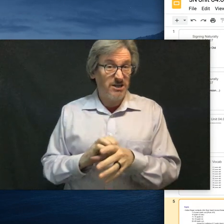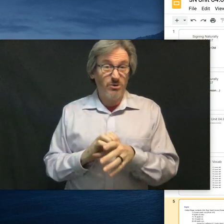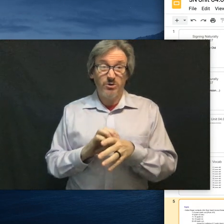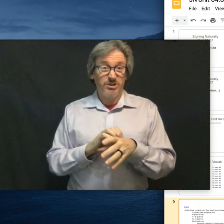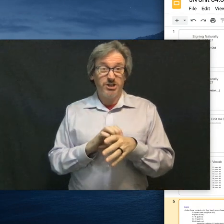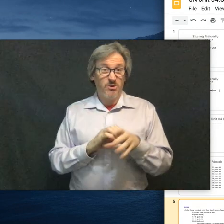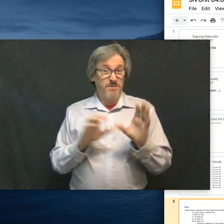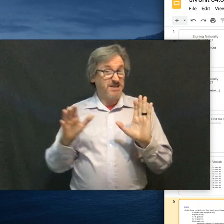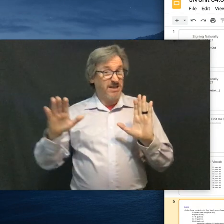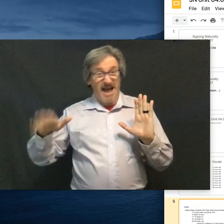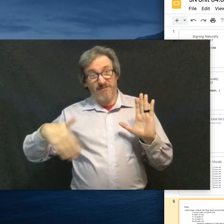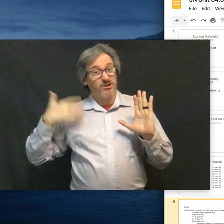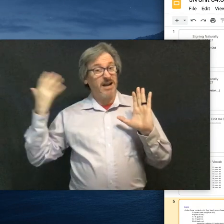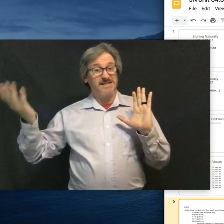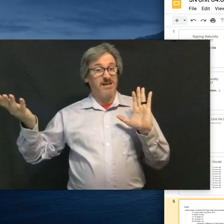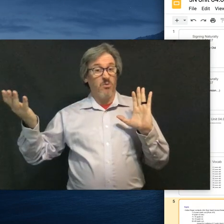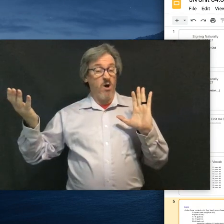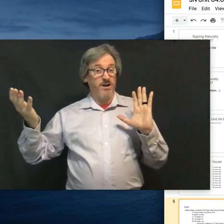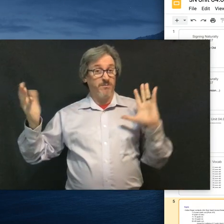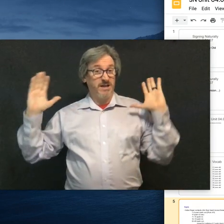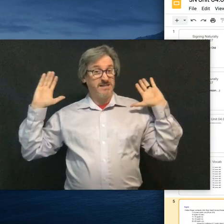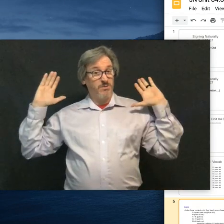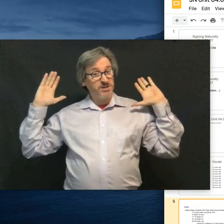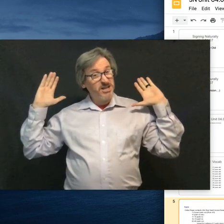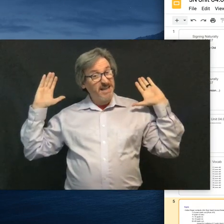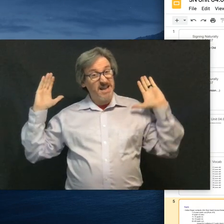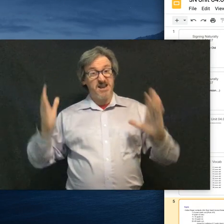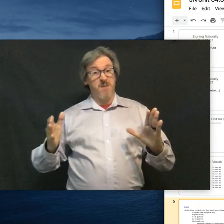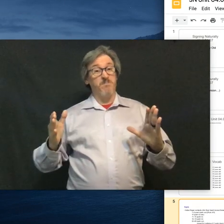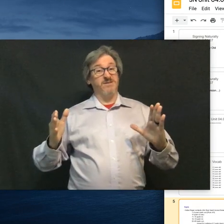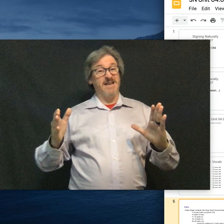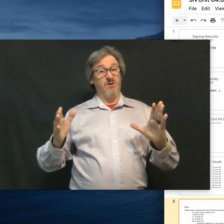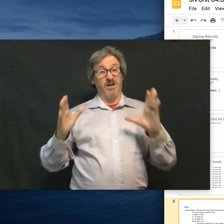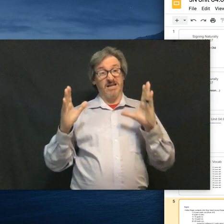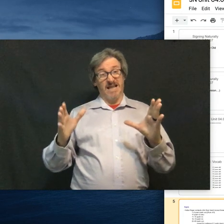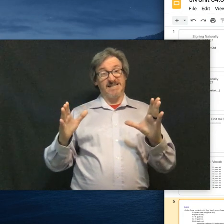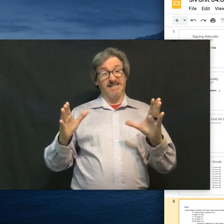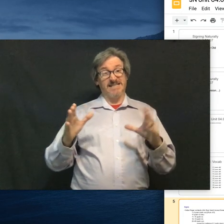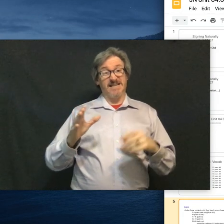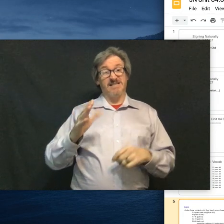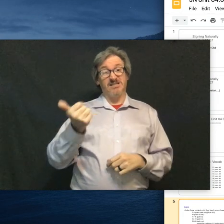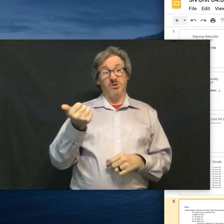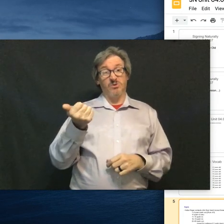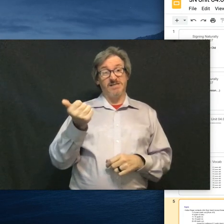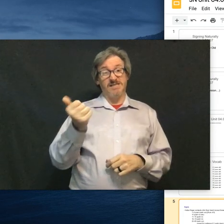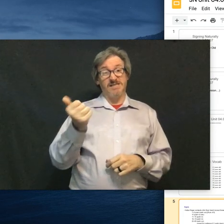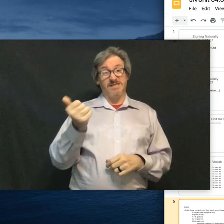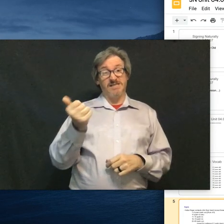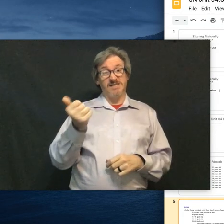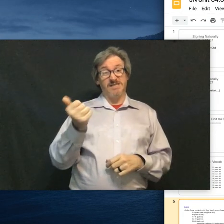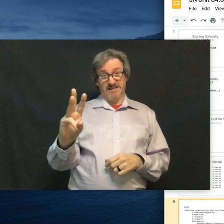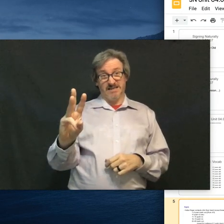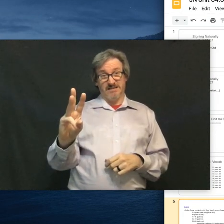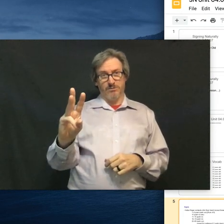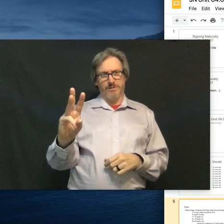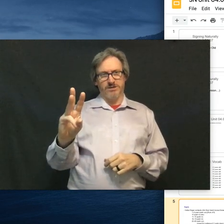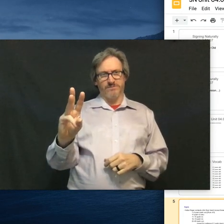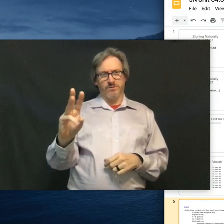I don't usually show them until after ASL one, because I want you to get the numbers down in a classic sense. So sixteen.